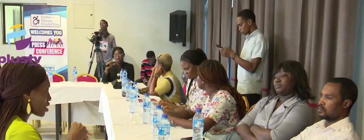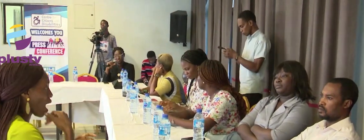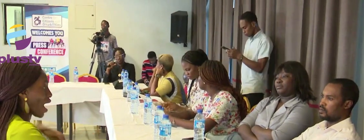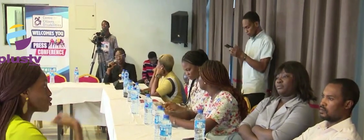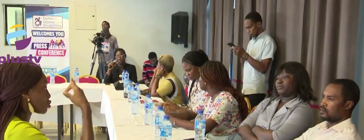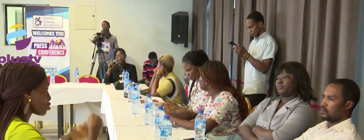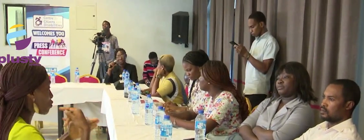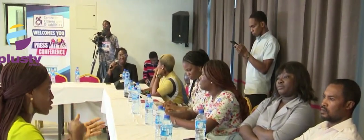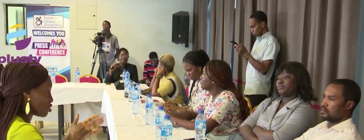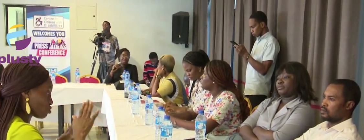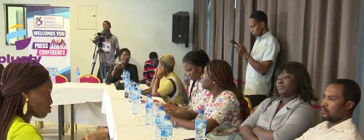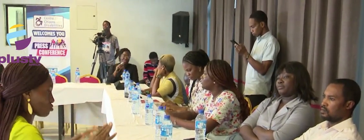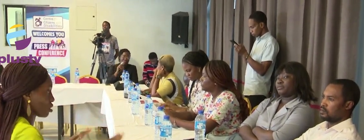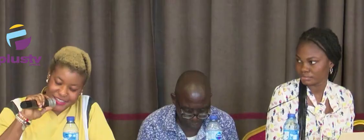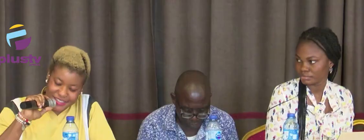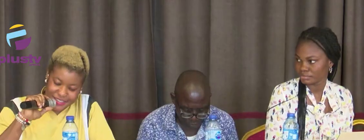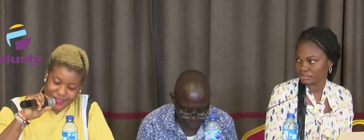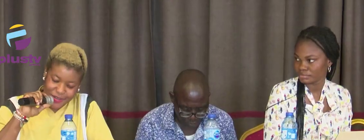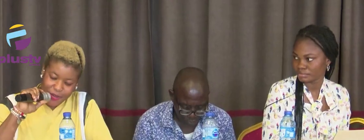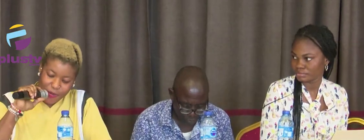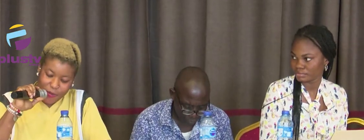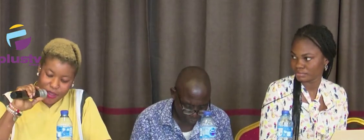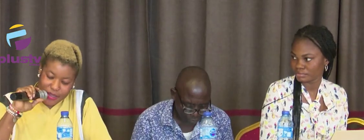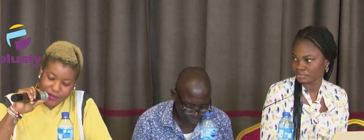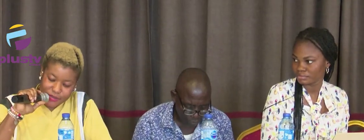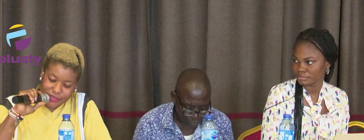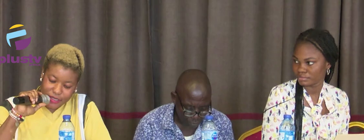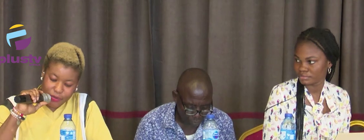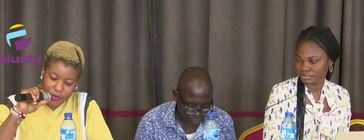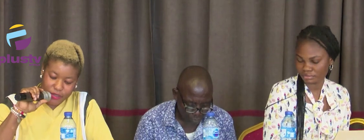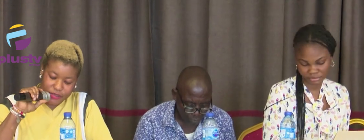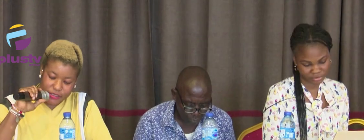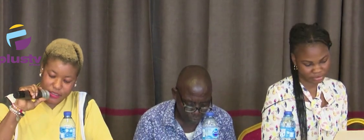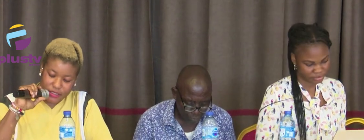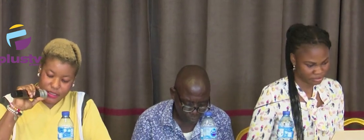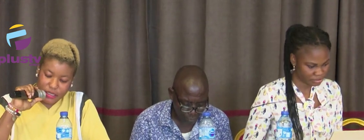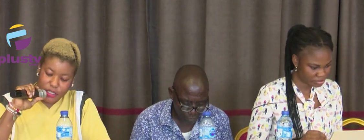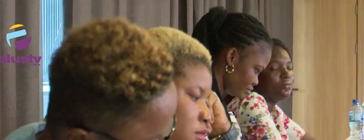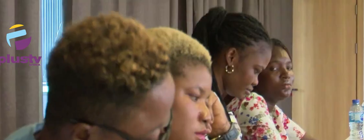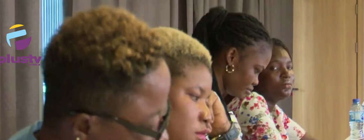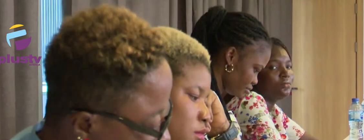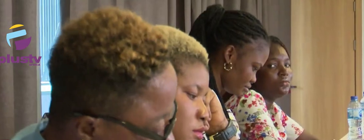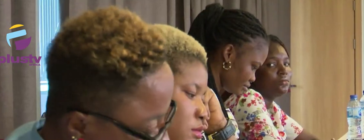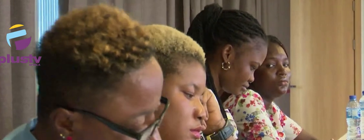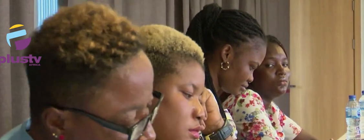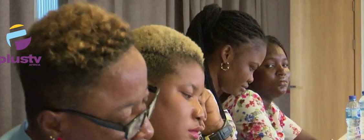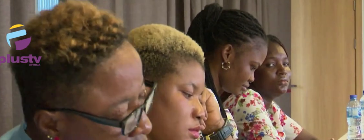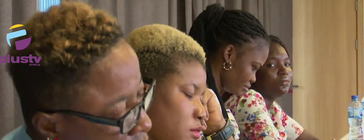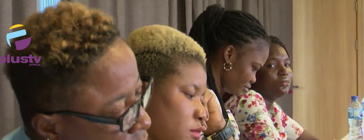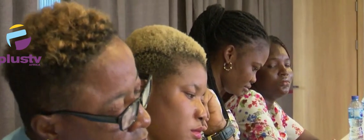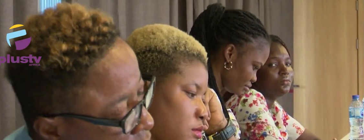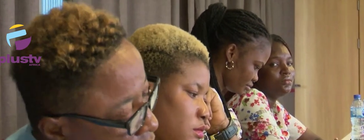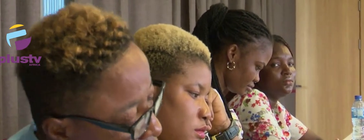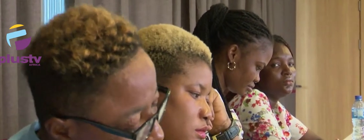Anjoku, the program assistant at the Centre, made these remarks at a press conference on promoting disability rights and access to